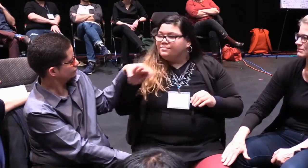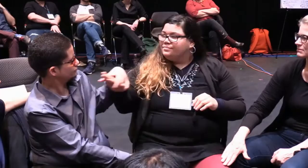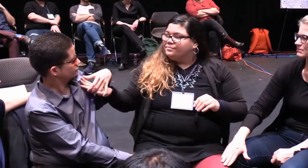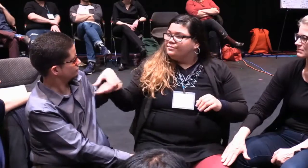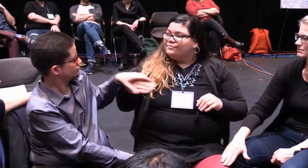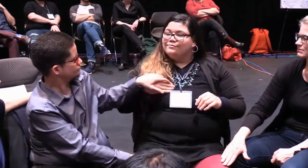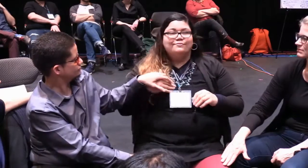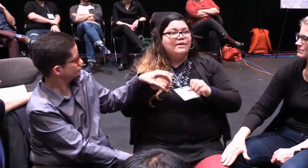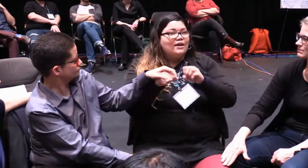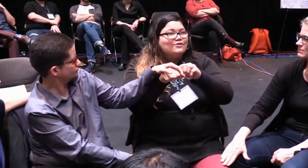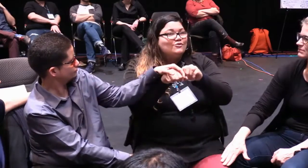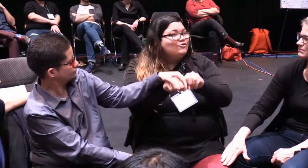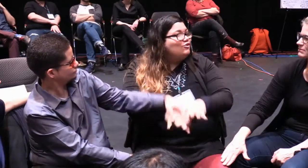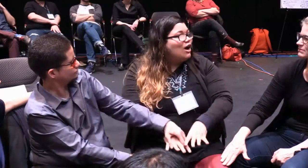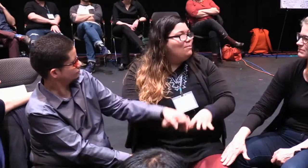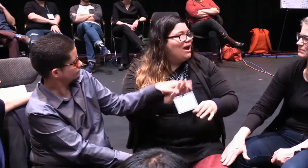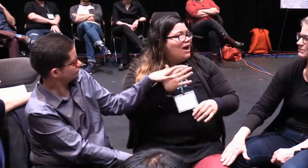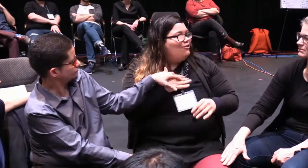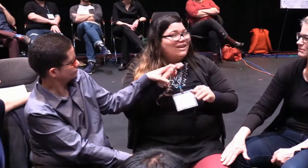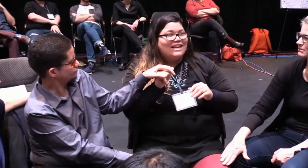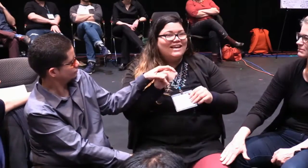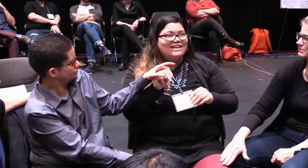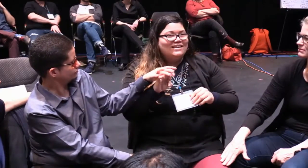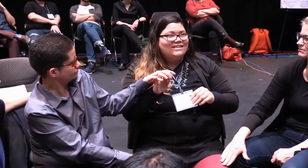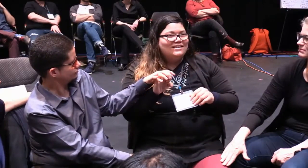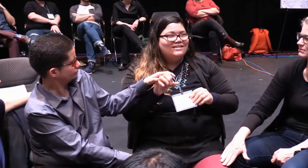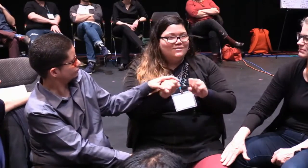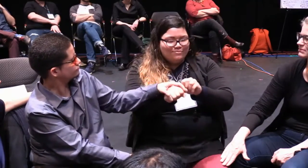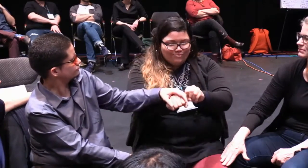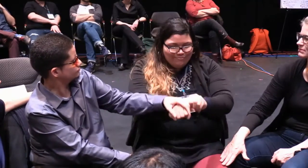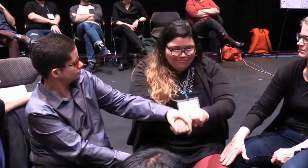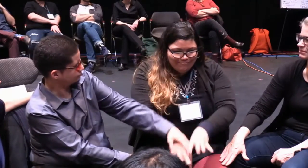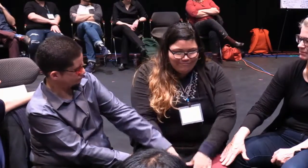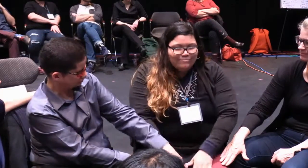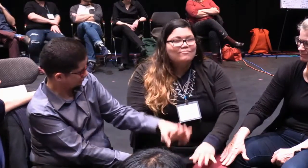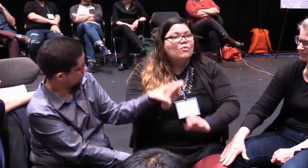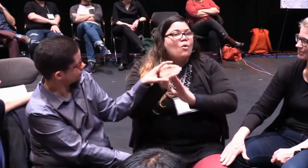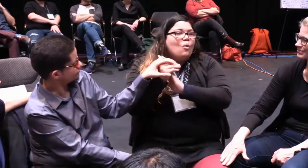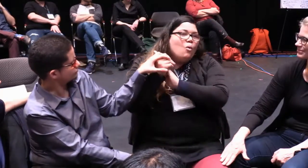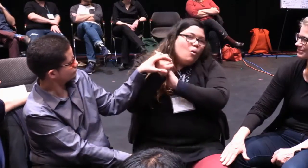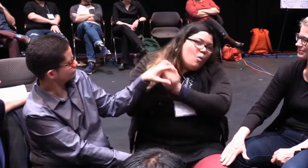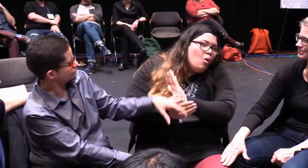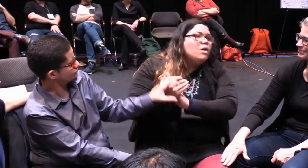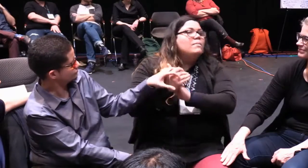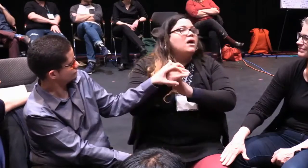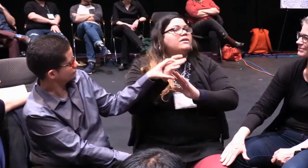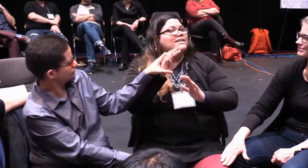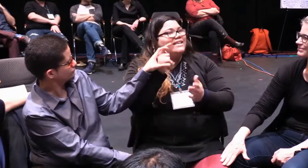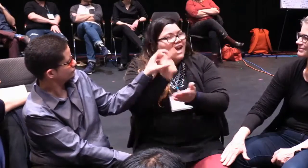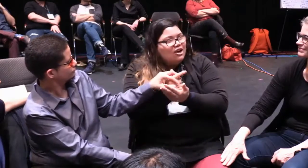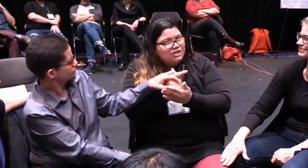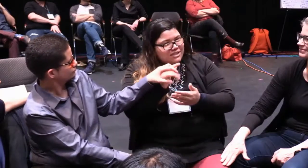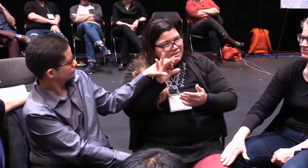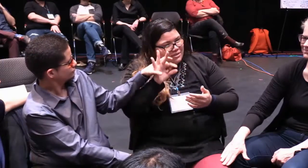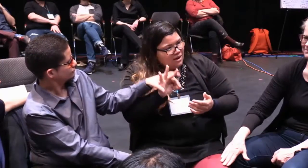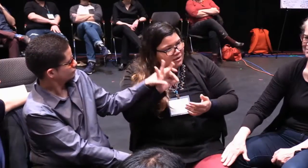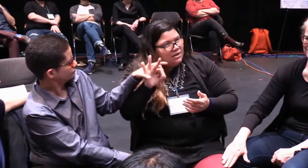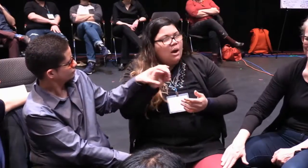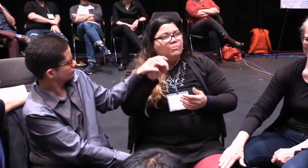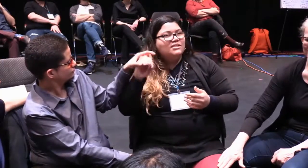I think sometimes people think, you know, that deaf-blind people can't do things. Stuff happens like maybe we drop our